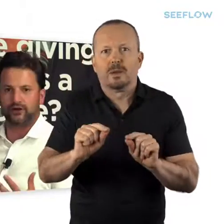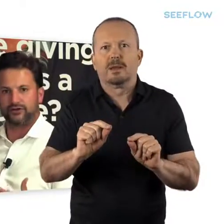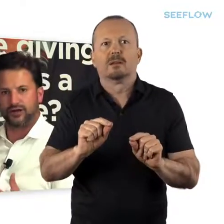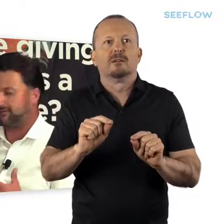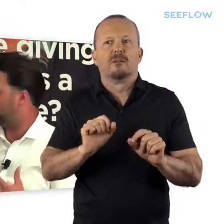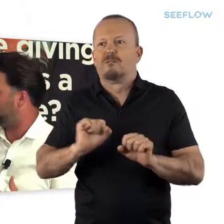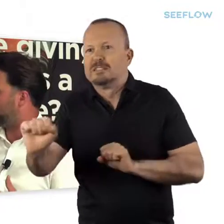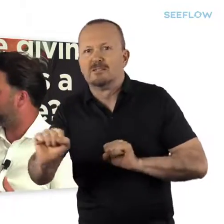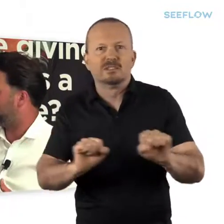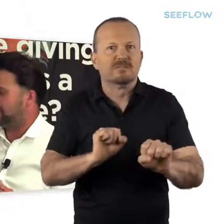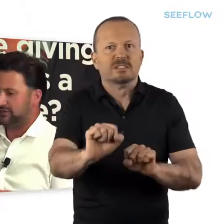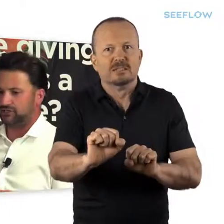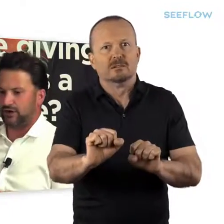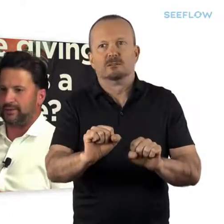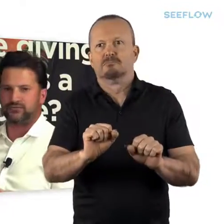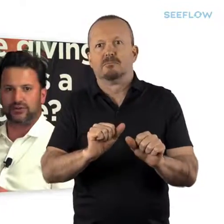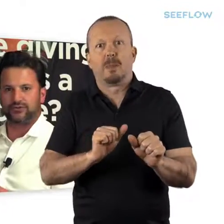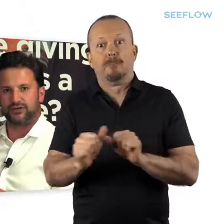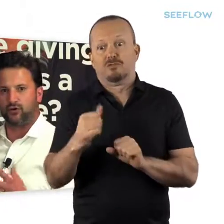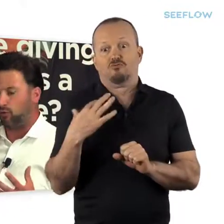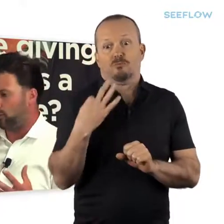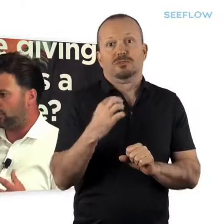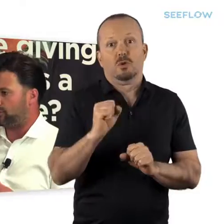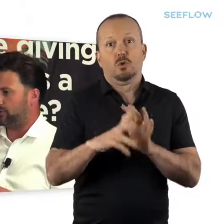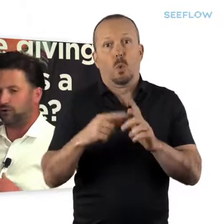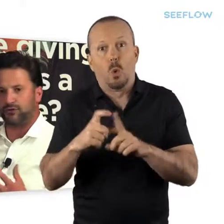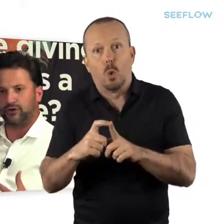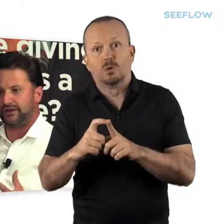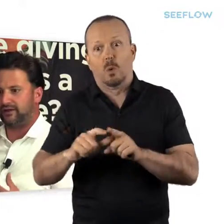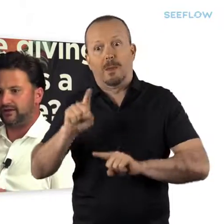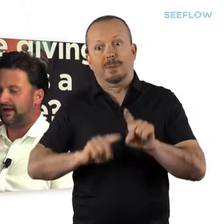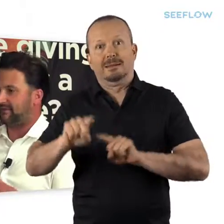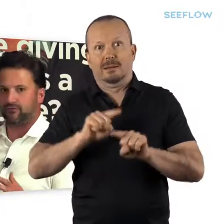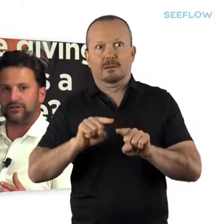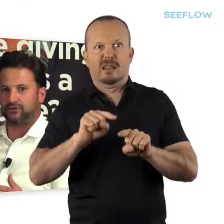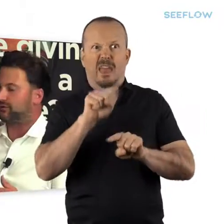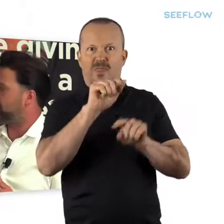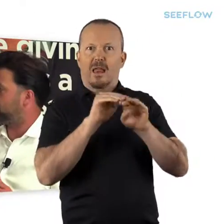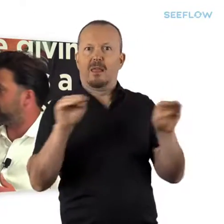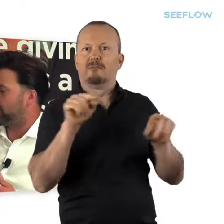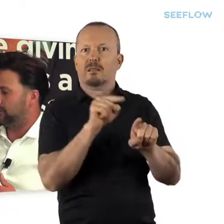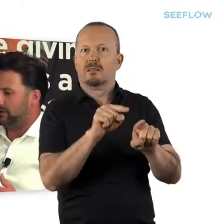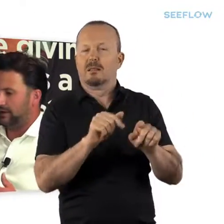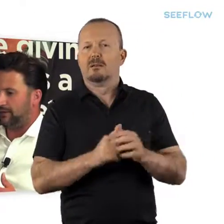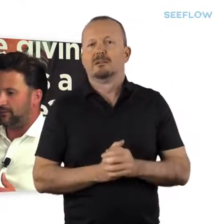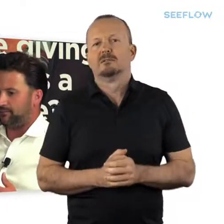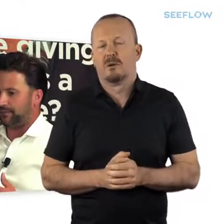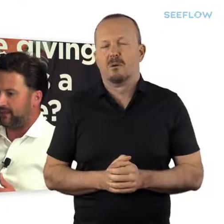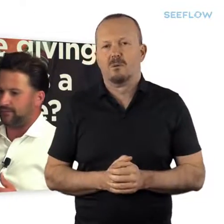so you're doing a lot of travelling around and just trying to best represent your ward or your community at that regional level. So,